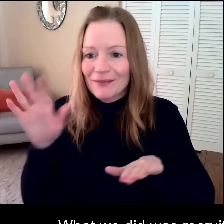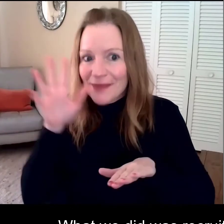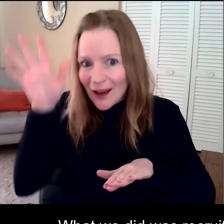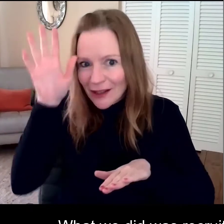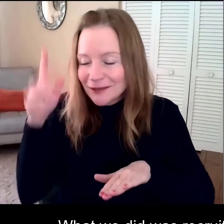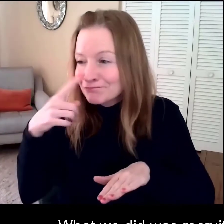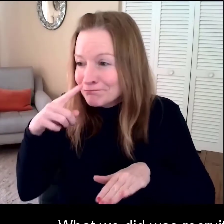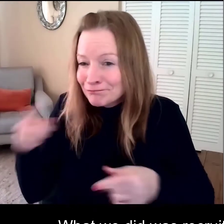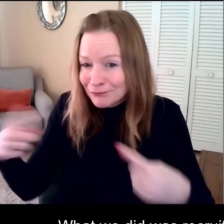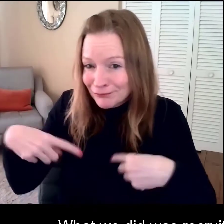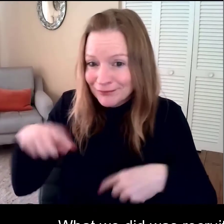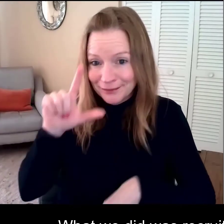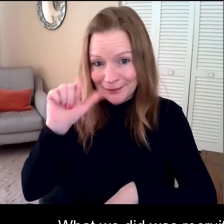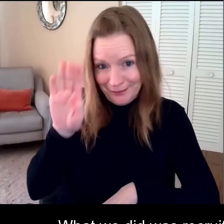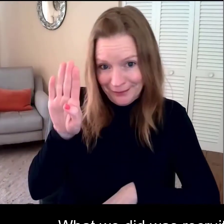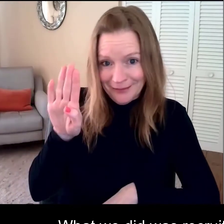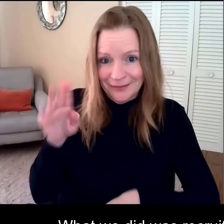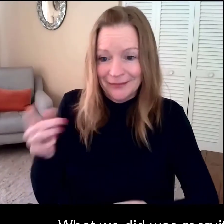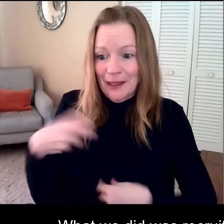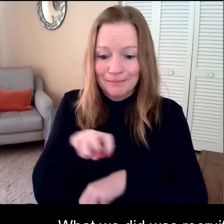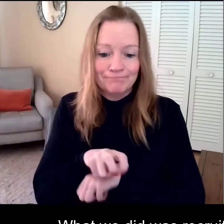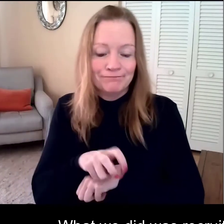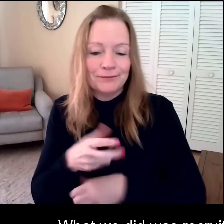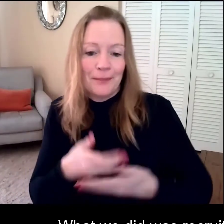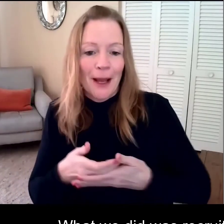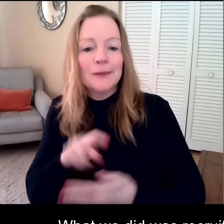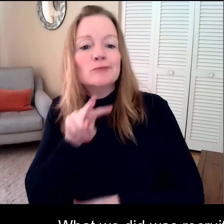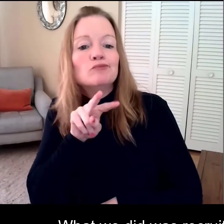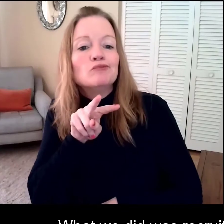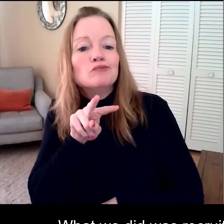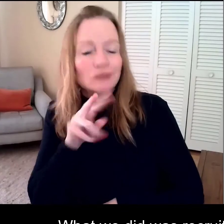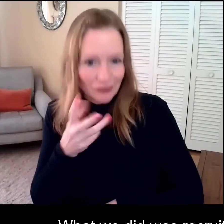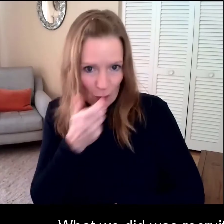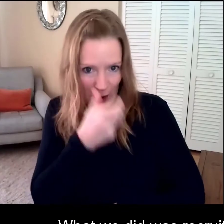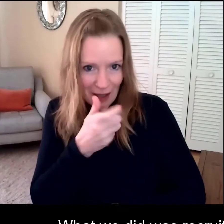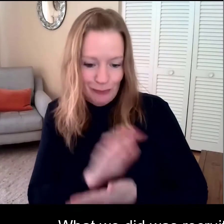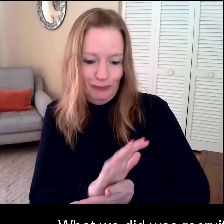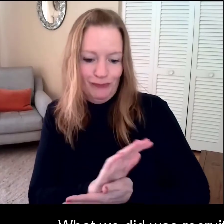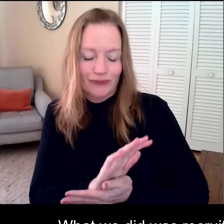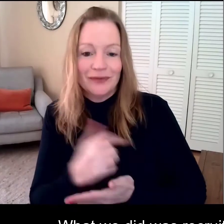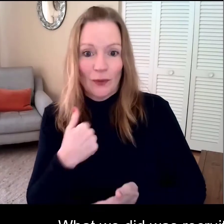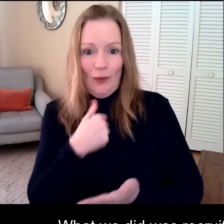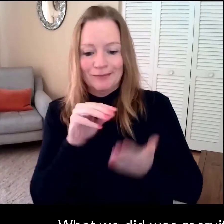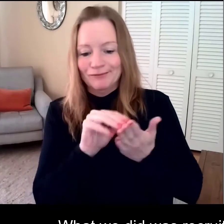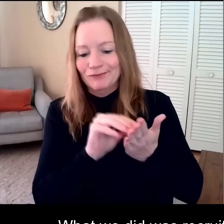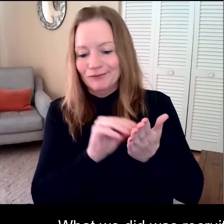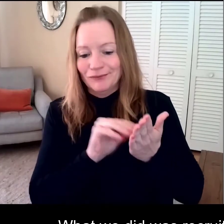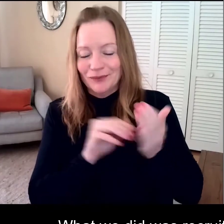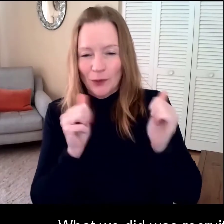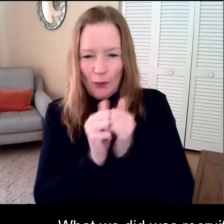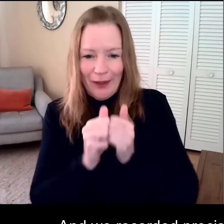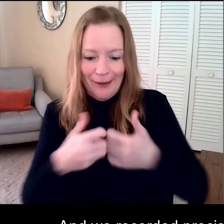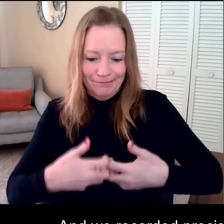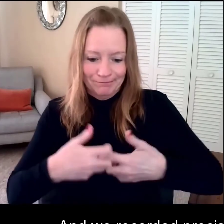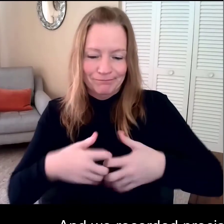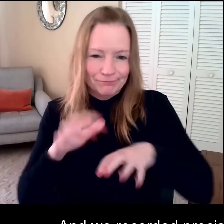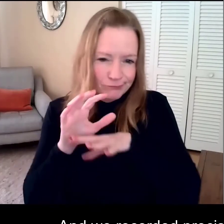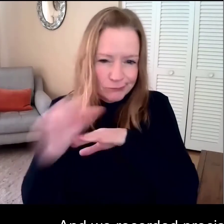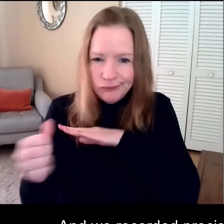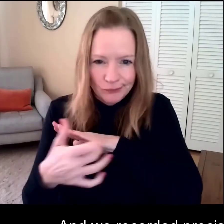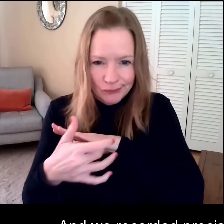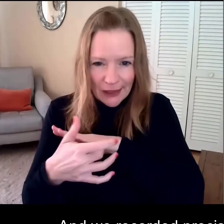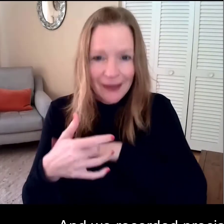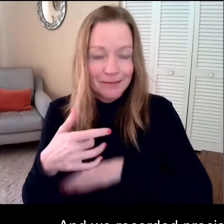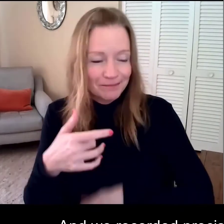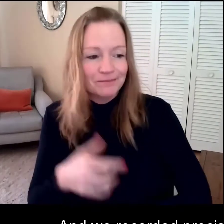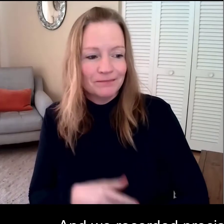What we did was recruit parents to come to the lab, sit with their infant, while the infant watches a